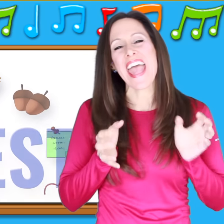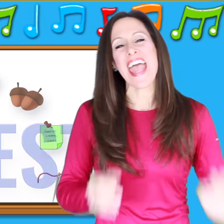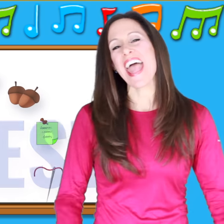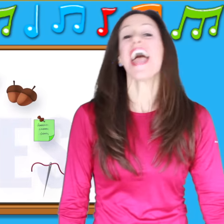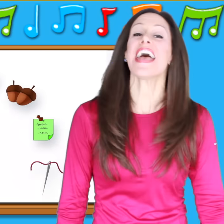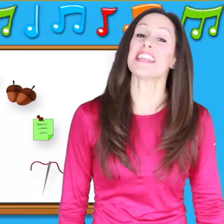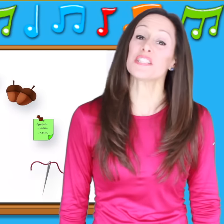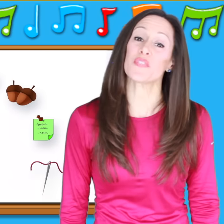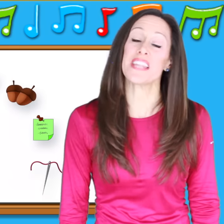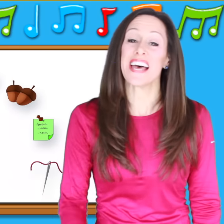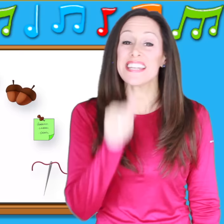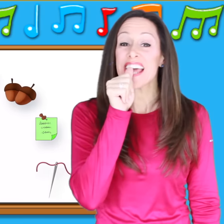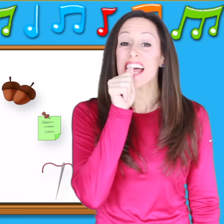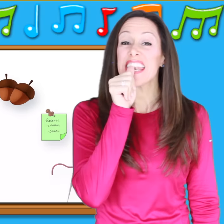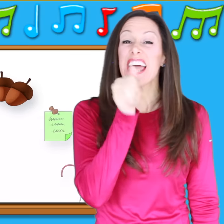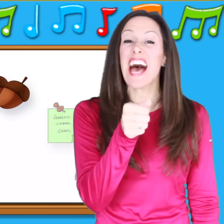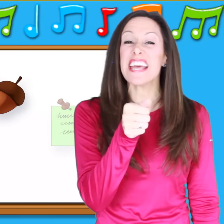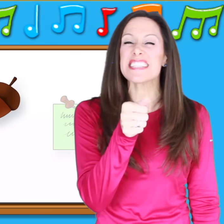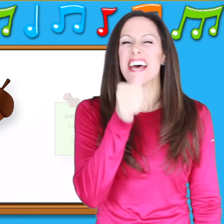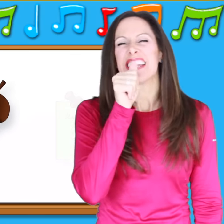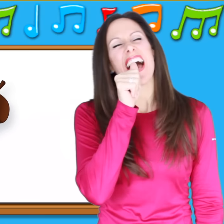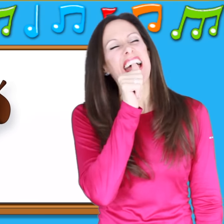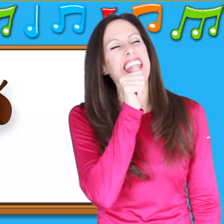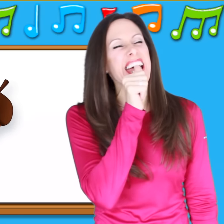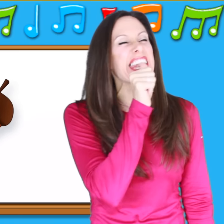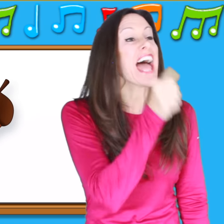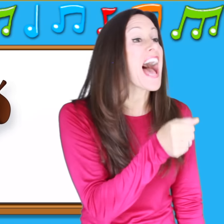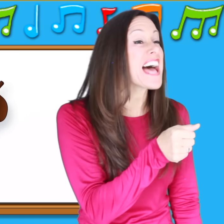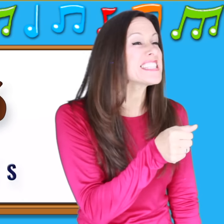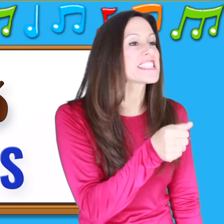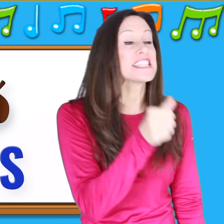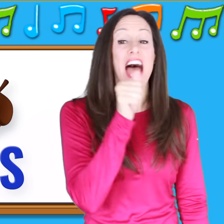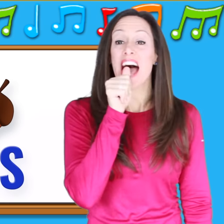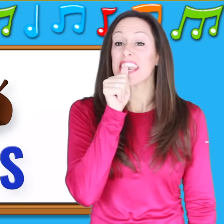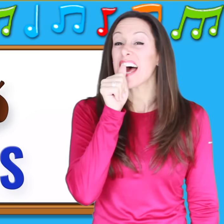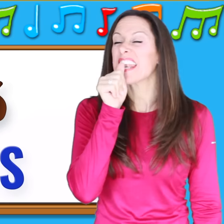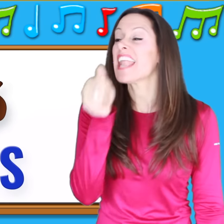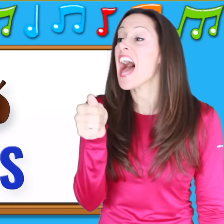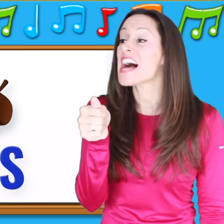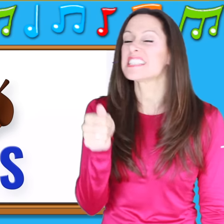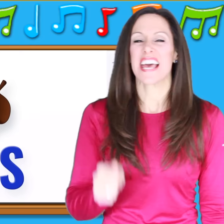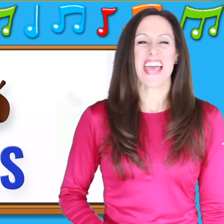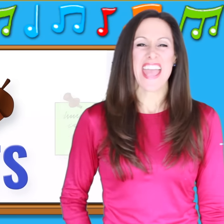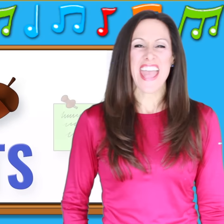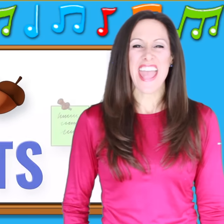is for n-n-nots, n-n-nots, n-n-nots. N